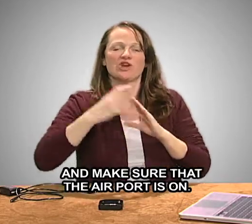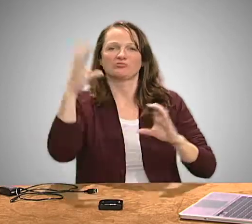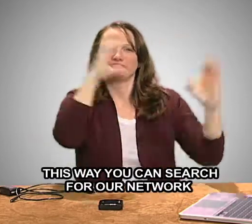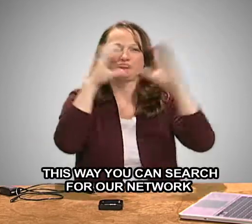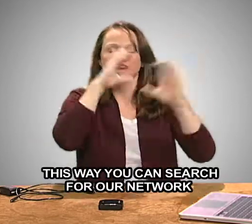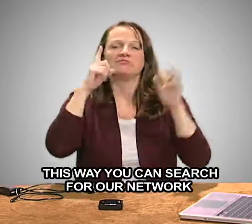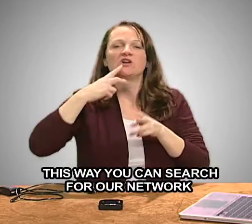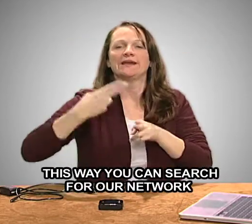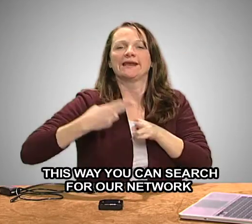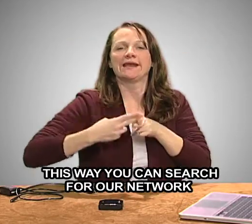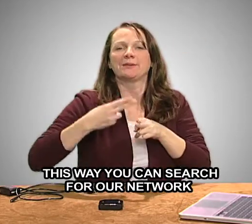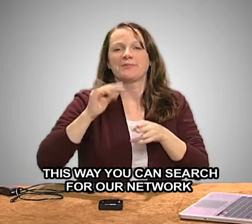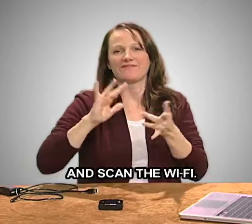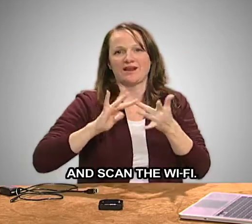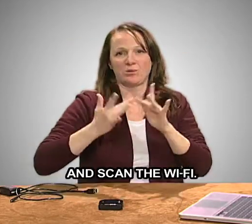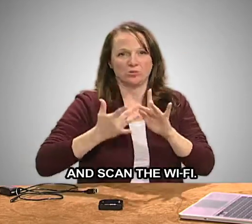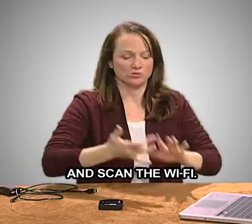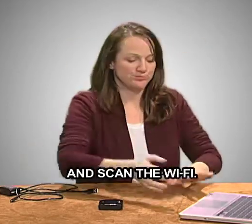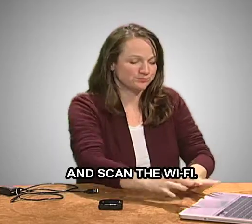This way, it can search for our network and scan the Wi-Fi.